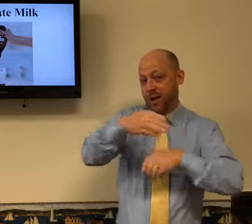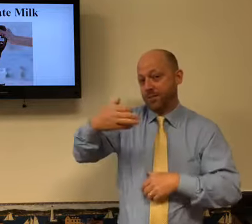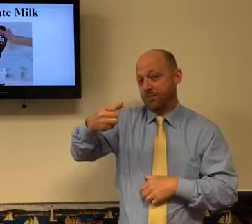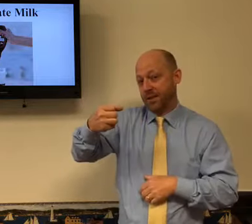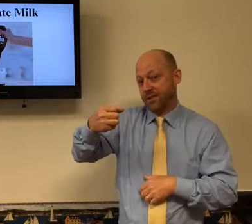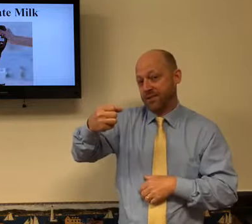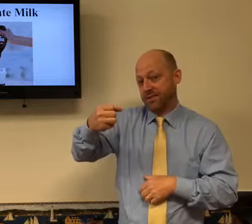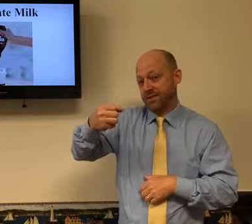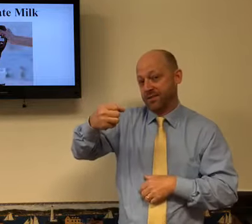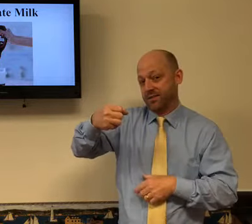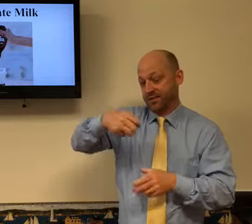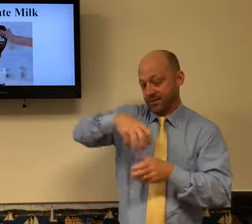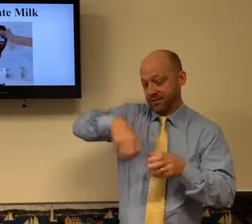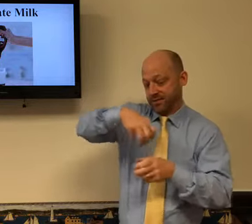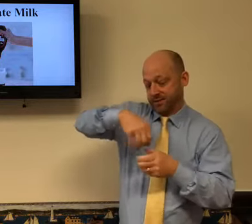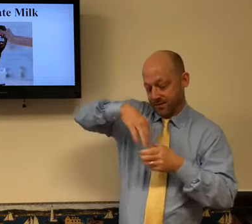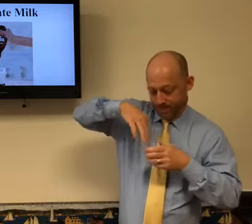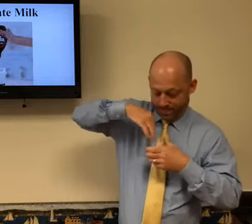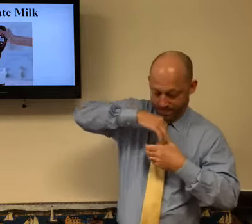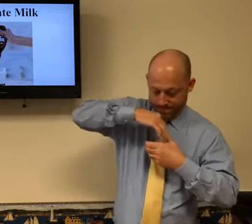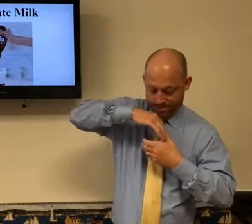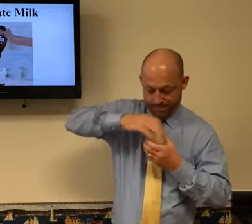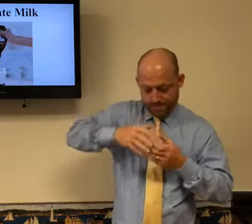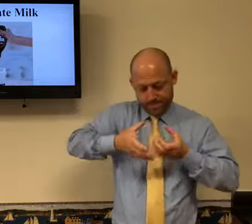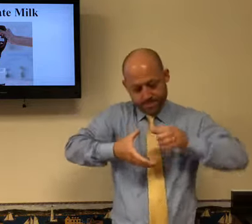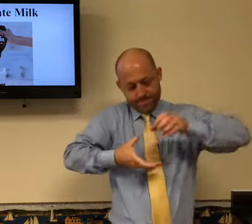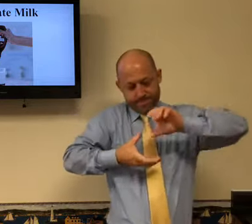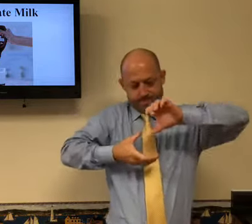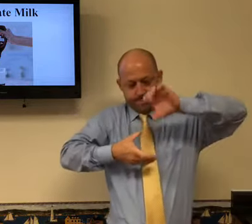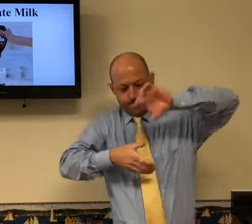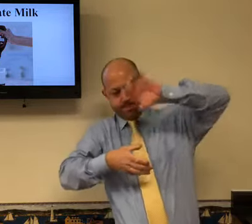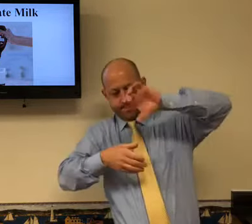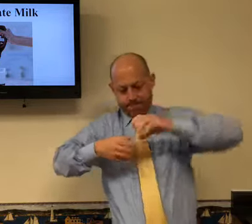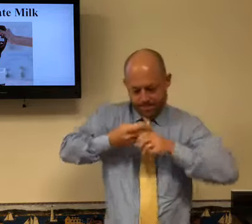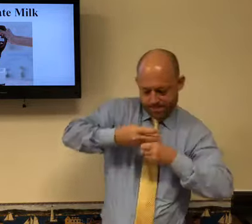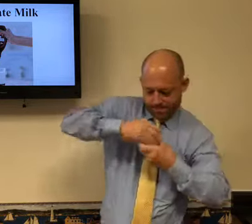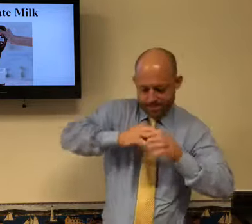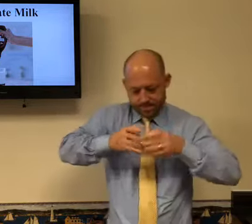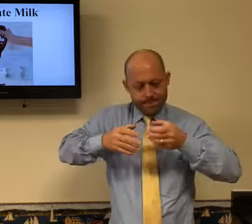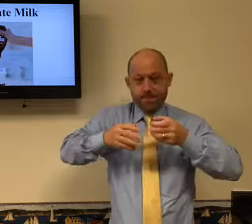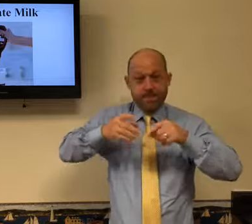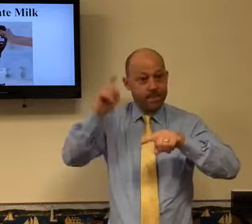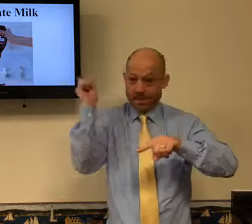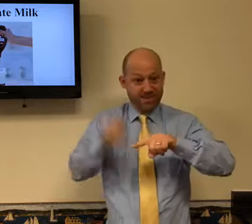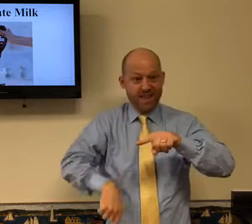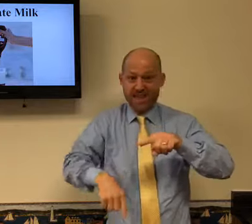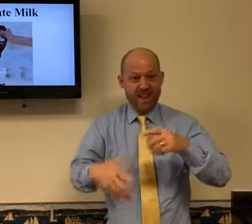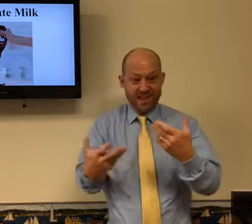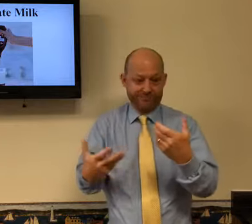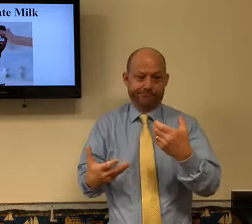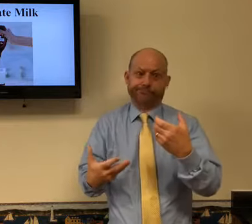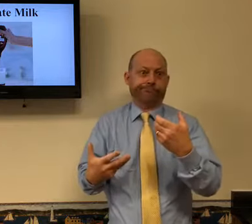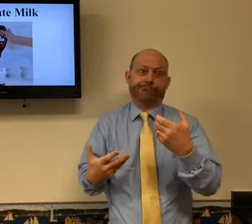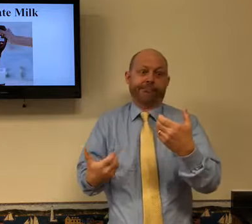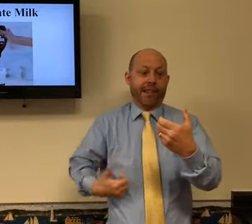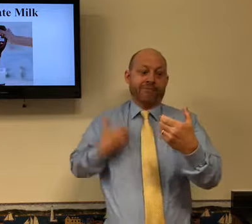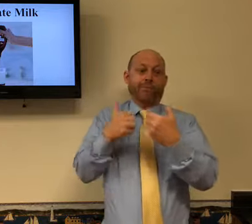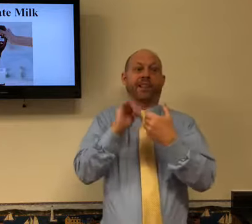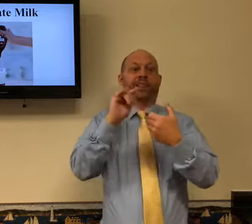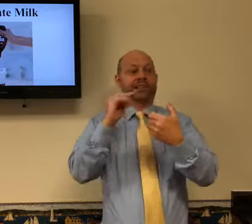that milk, can you separate it out again? Take all that chocolate out of the milk and make it white milk again? You